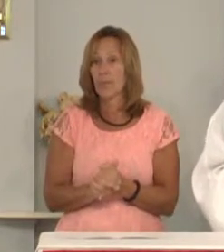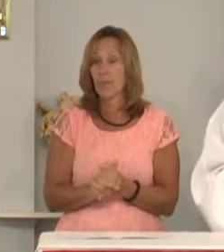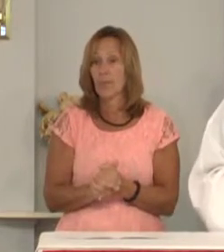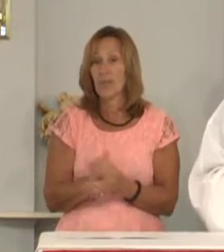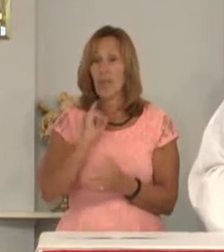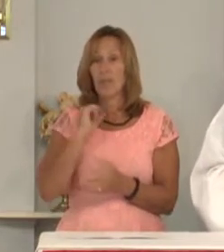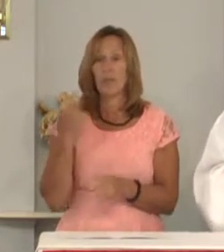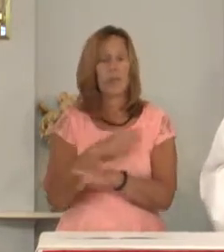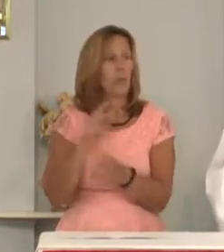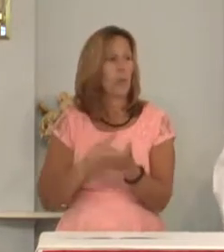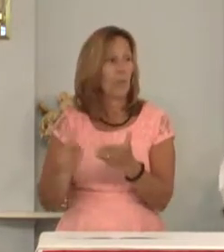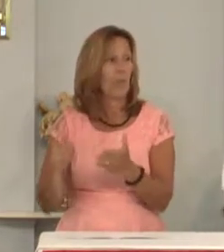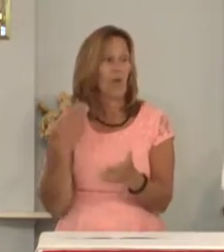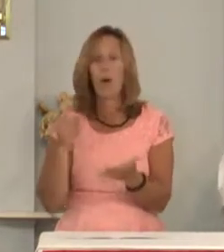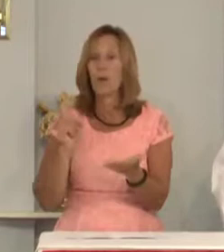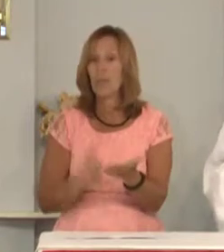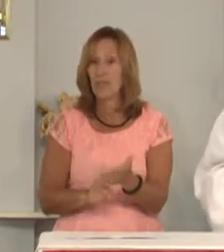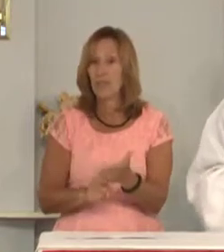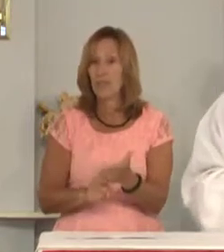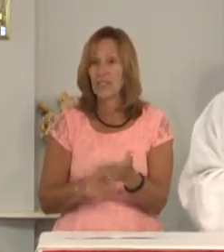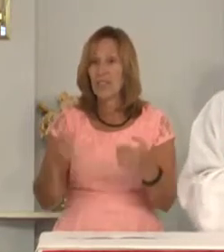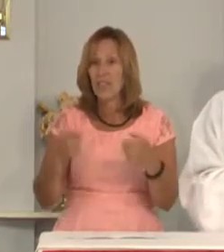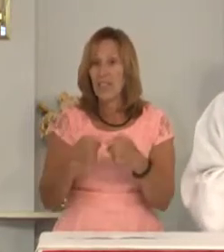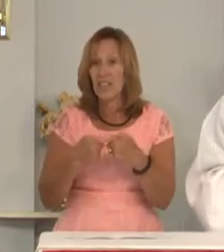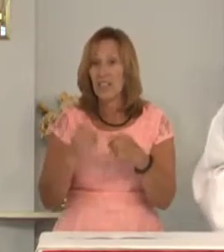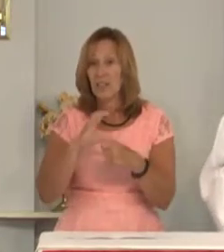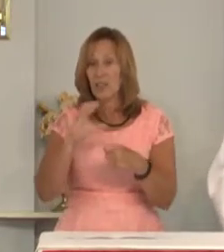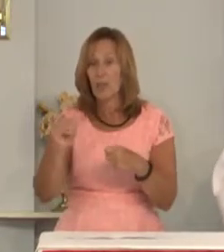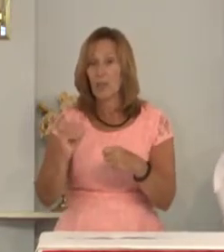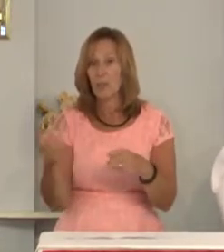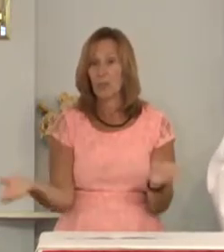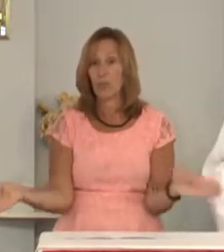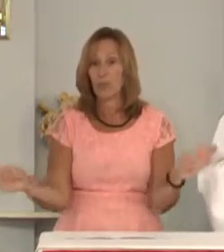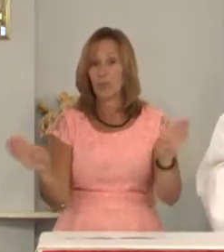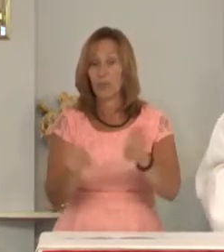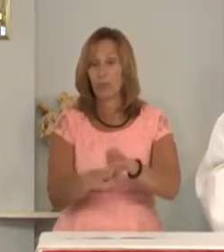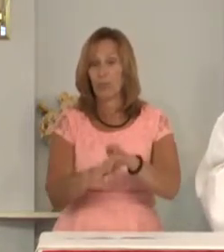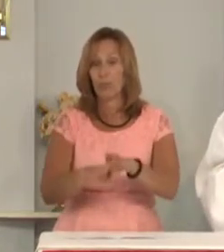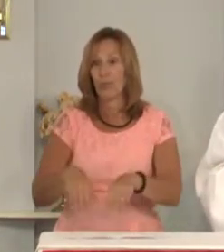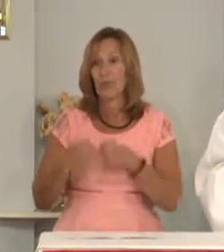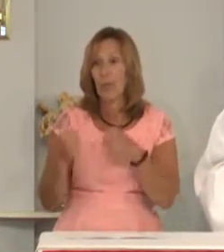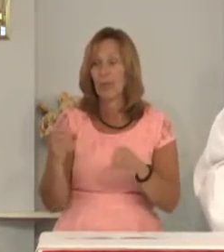If we don't pay our bills the electric company will shut off our power.